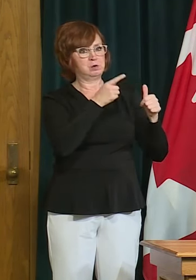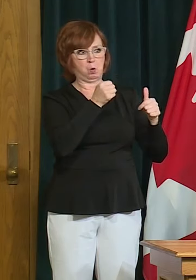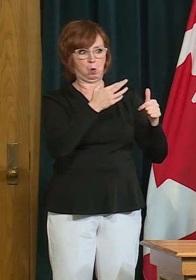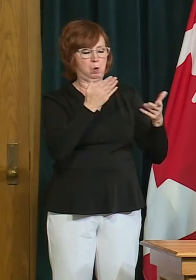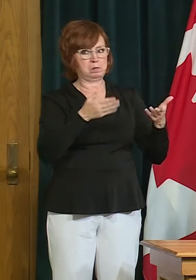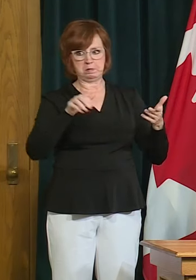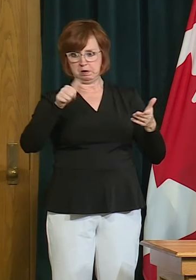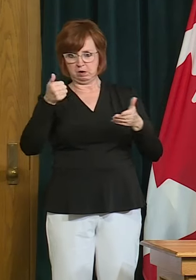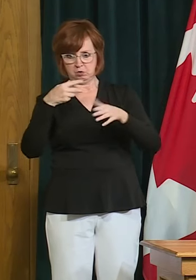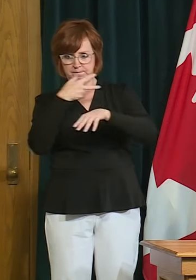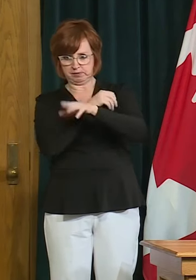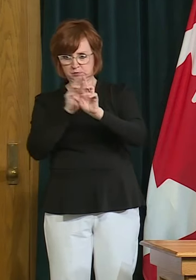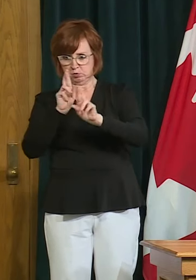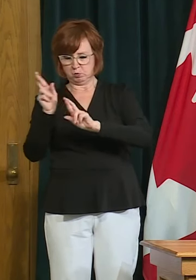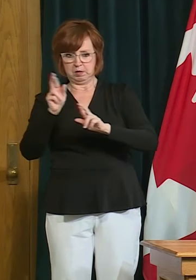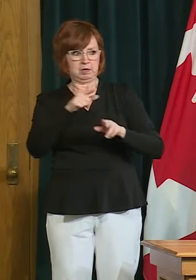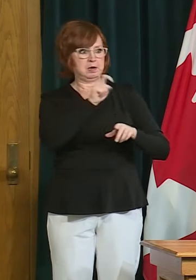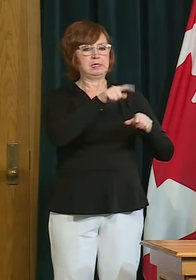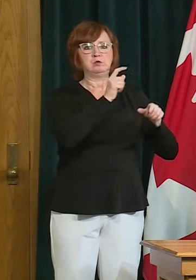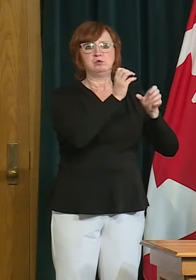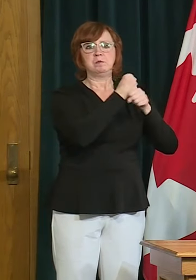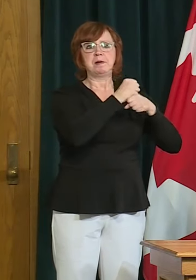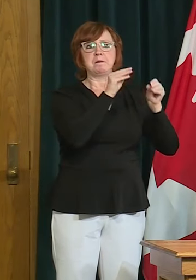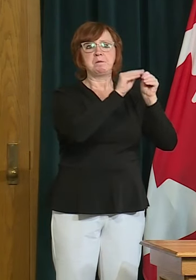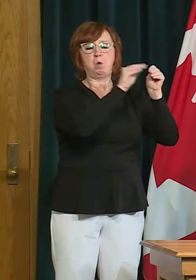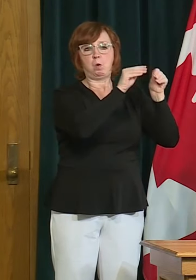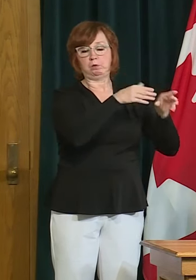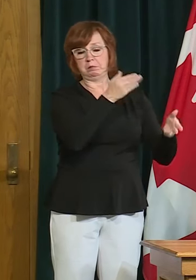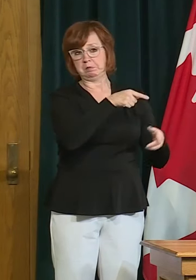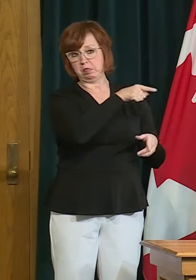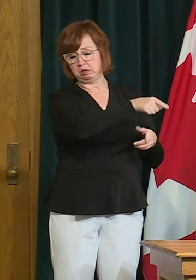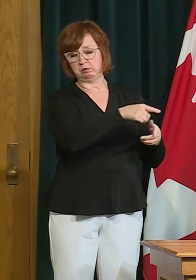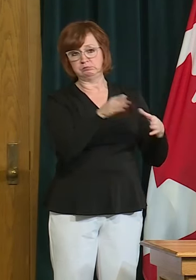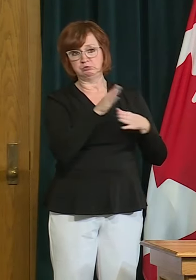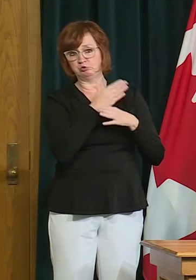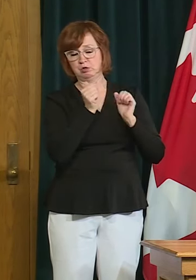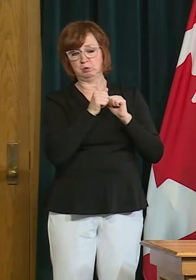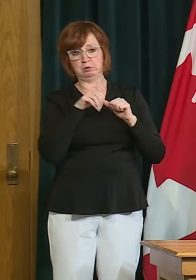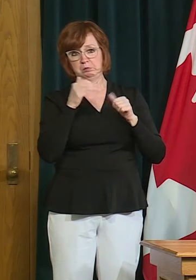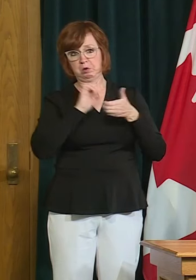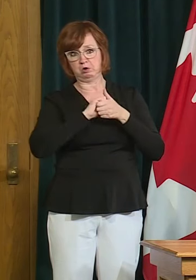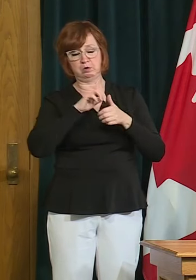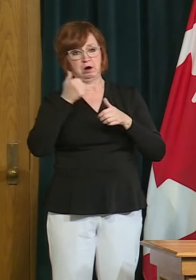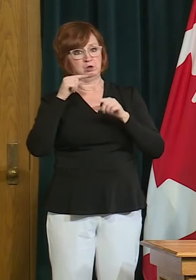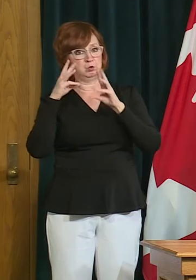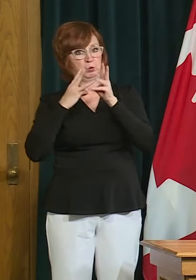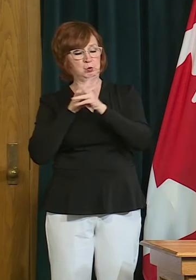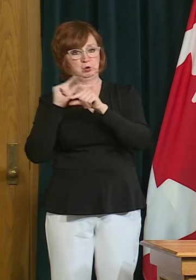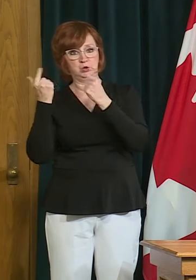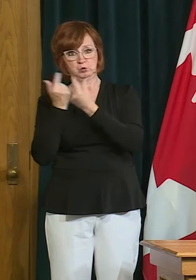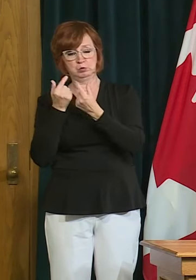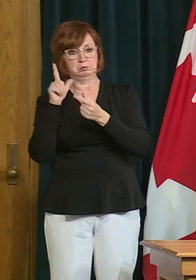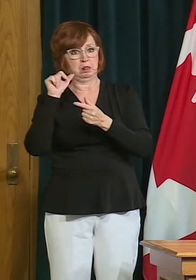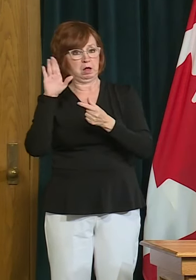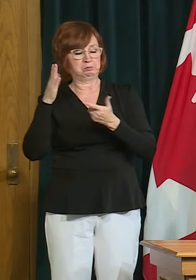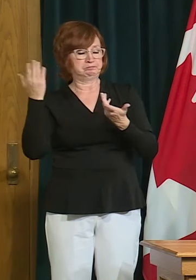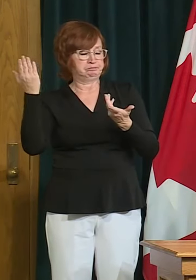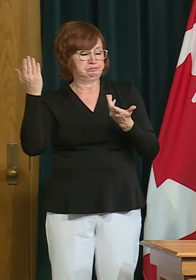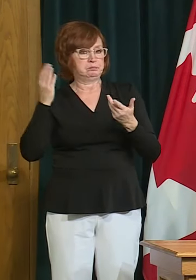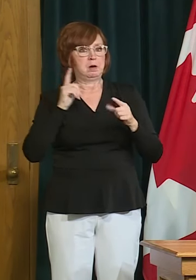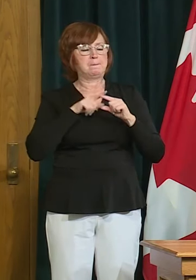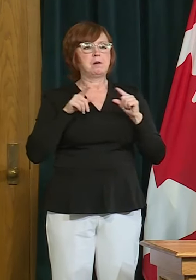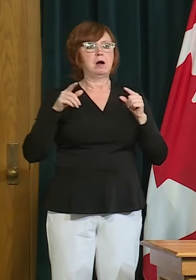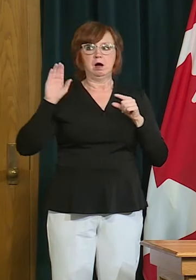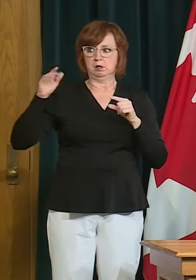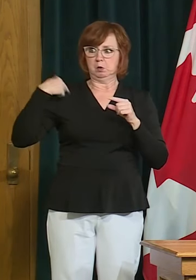well um what we uh invested uh in many millions of dollars alongside the federal government was not only in that vaccine